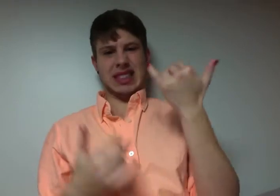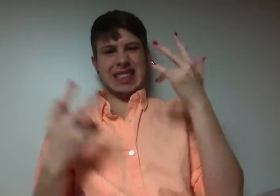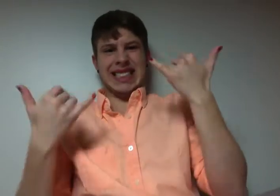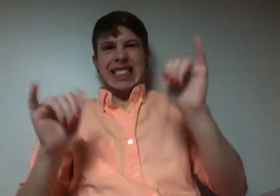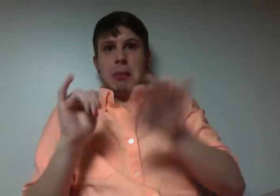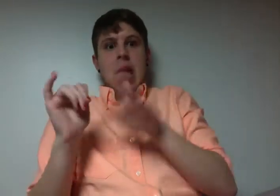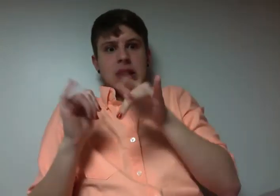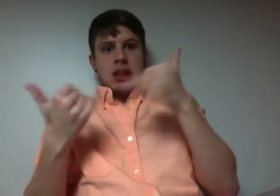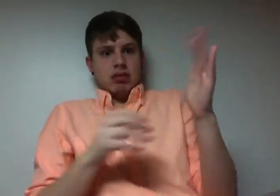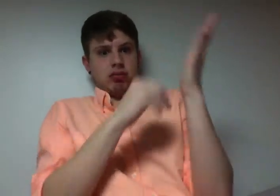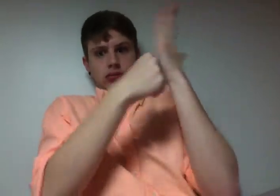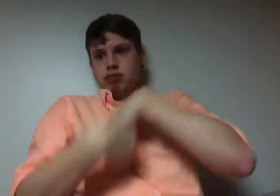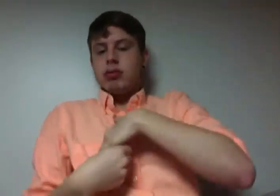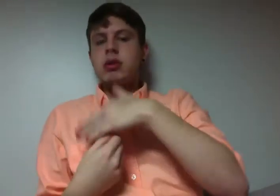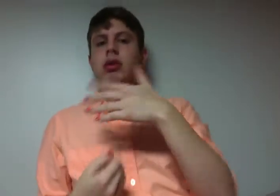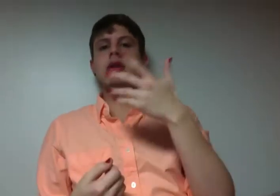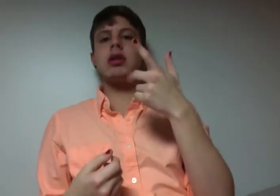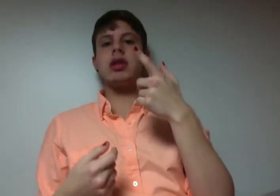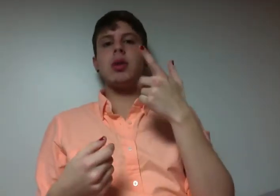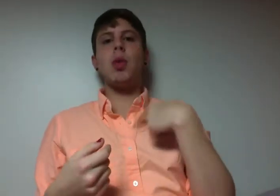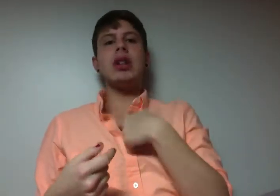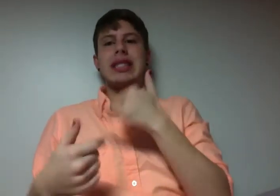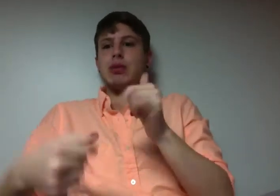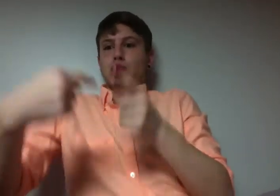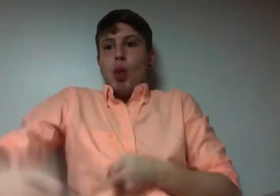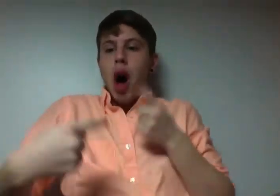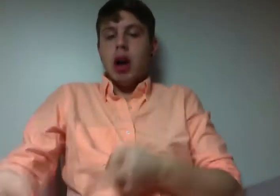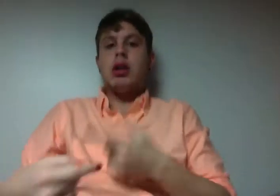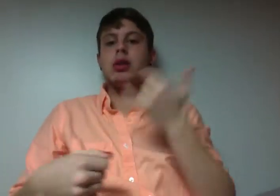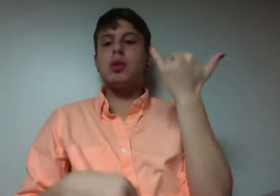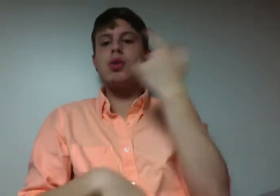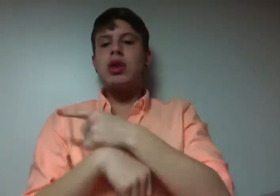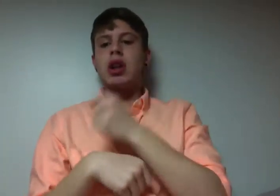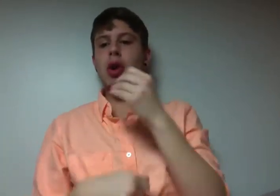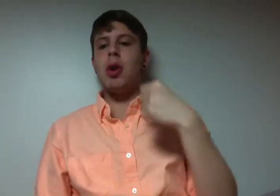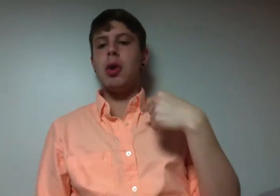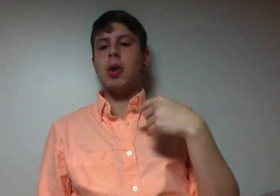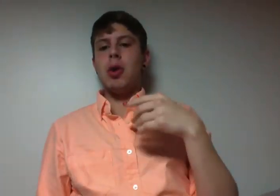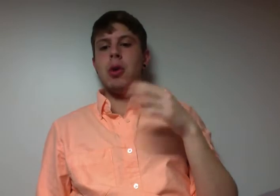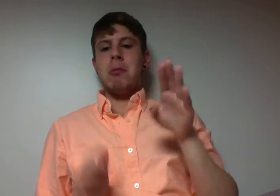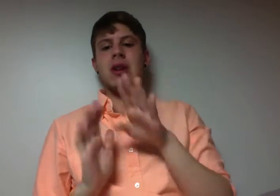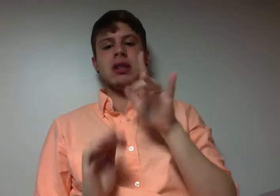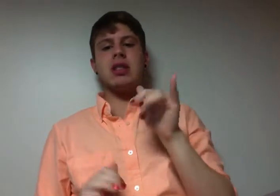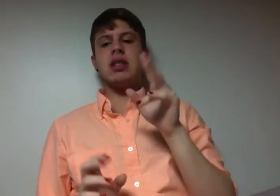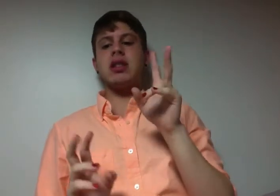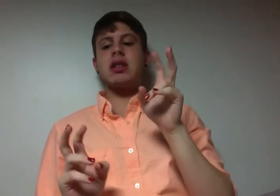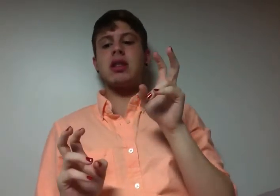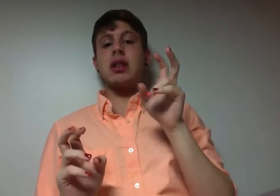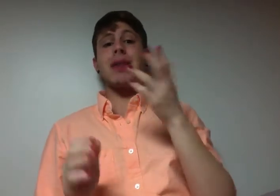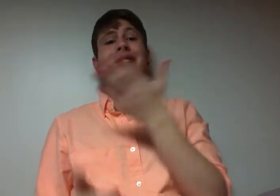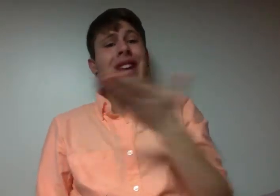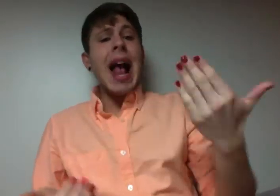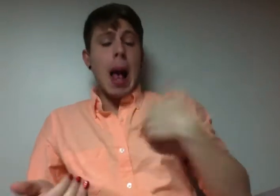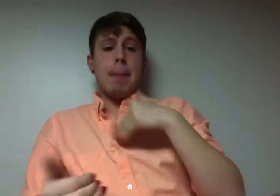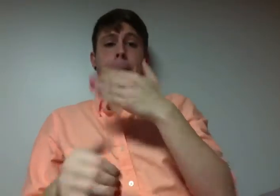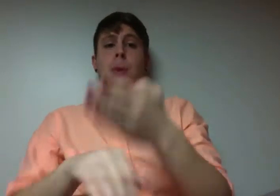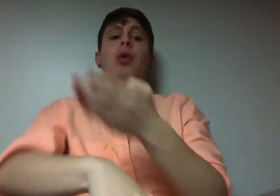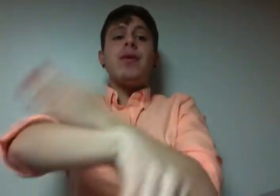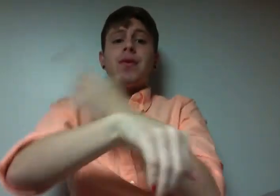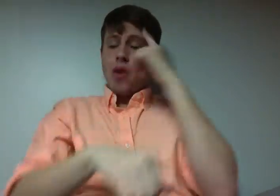simple edition. $50 for a t-shirt, that's just something with a bitch. I call that, getting swindled in here. I call that, getting tricked by